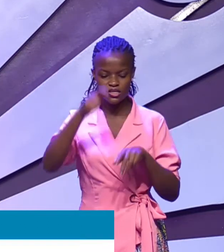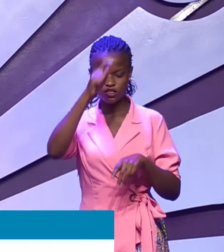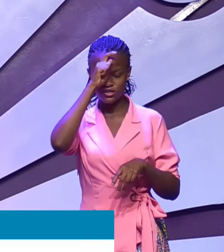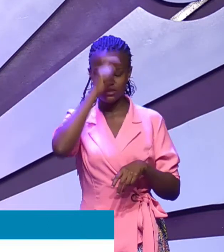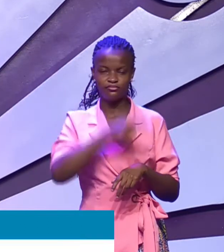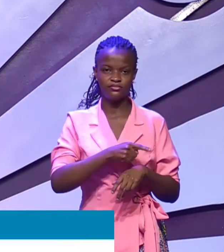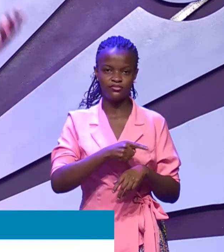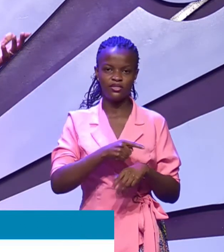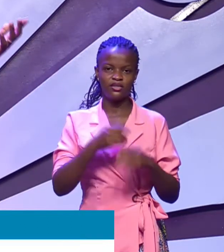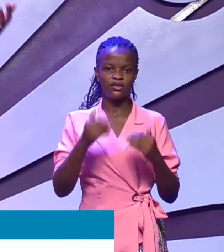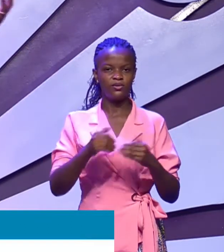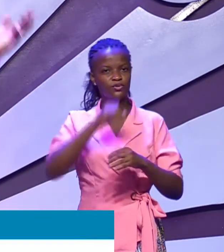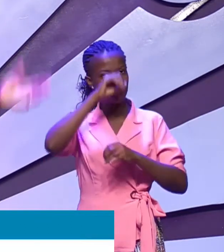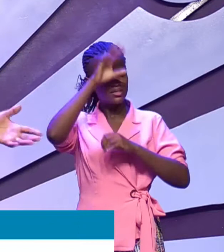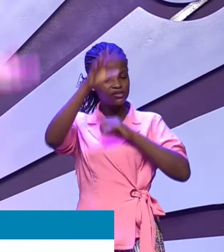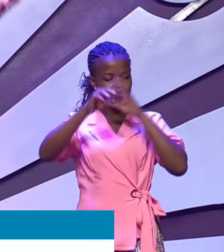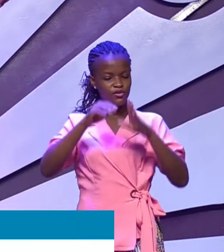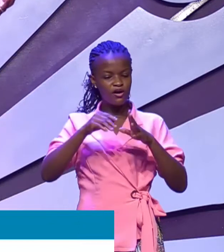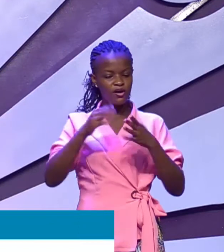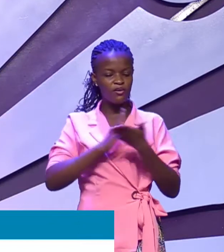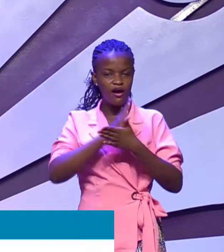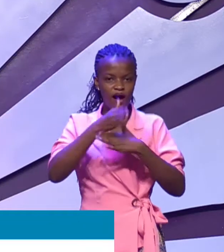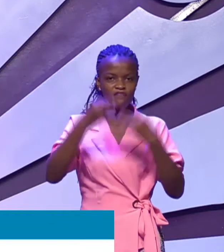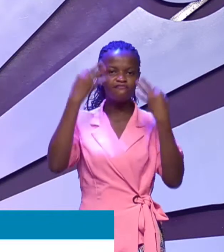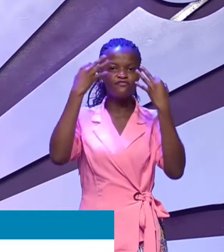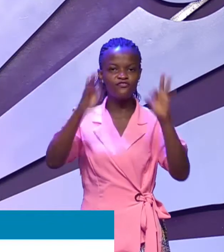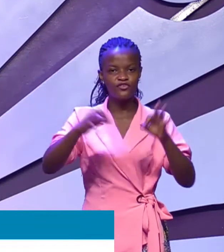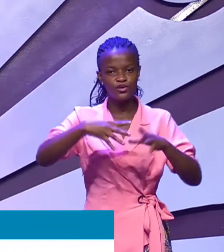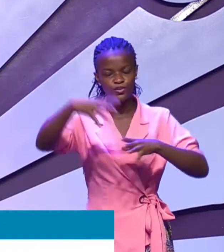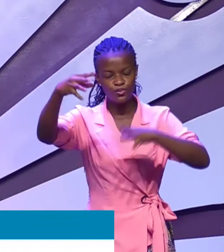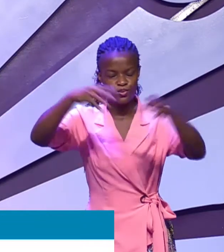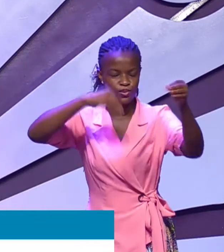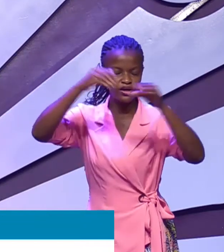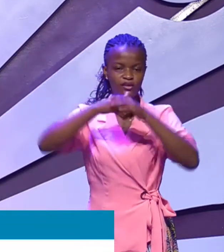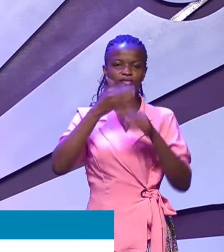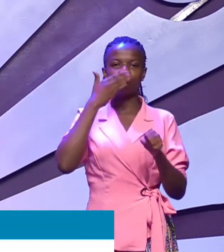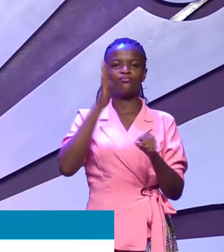It was a miracle for them to be set free and go to the promised land.